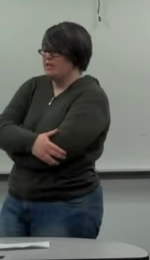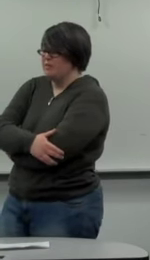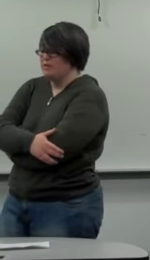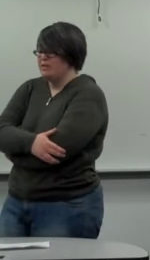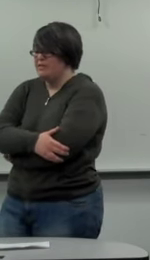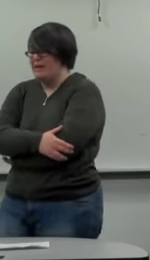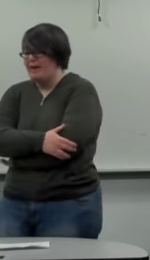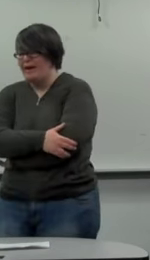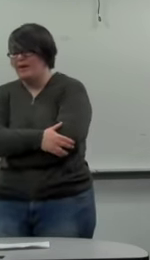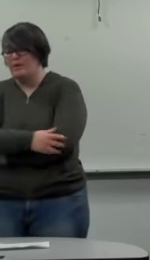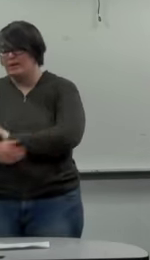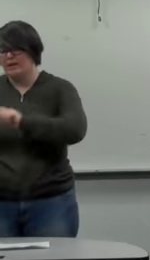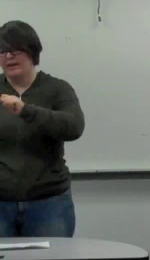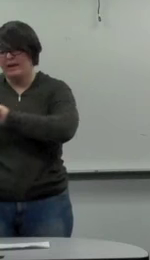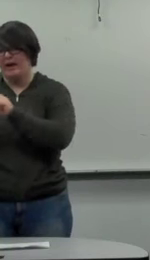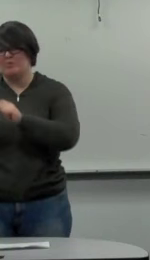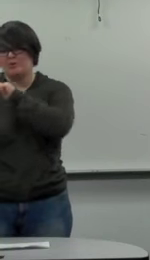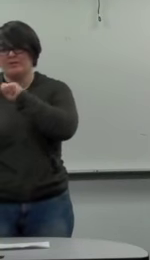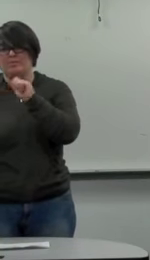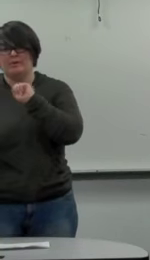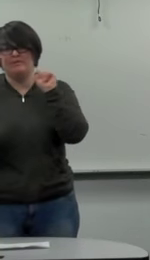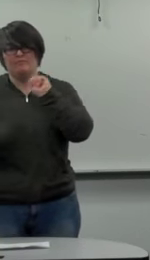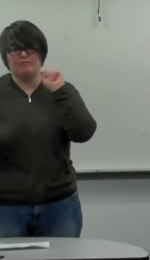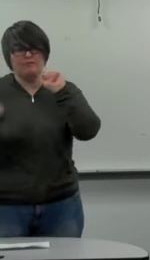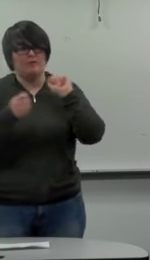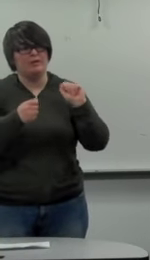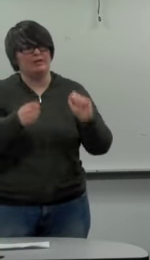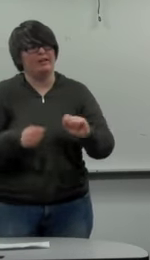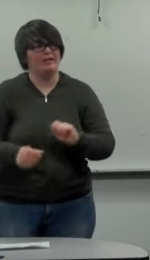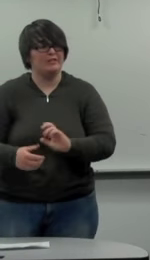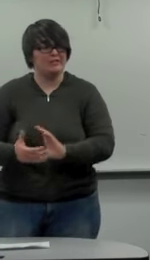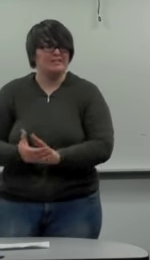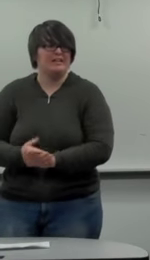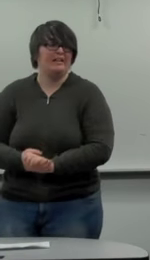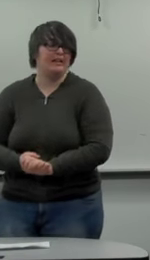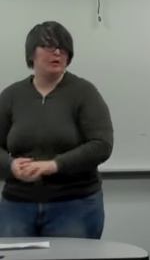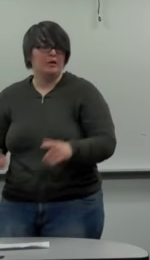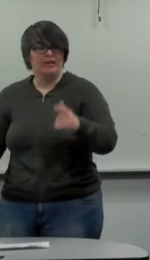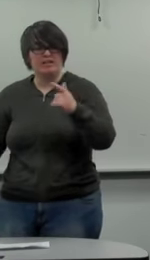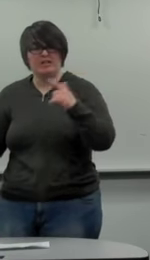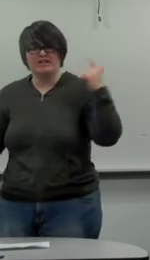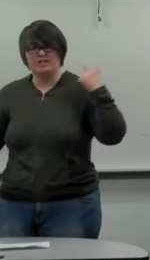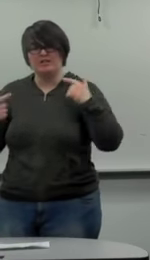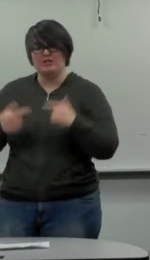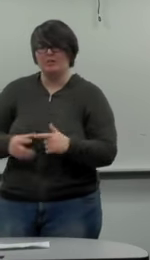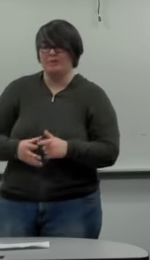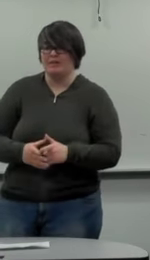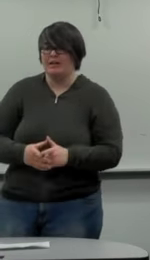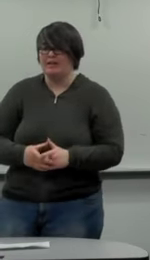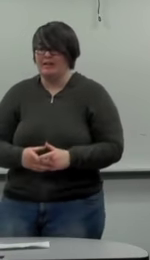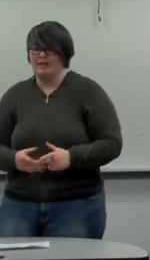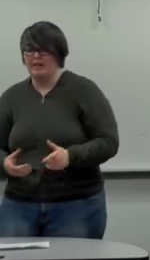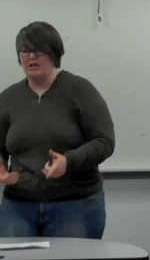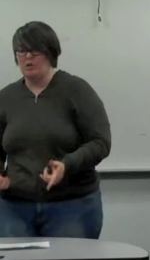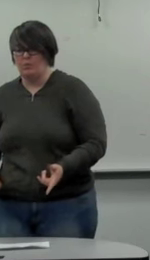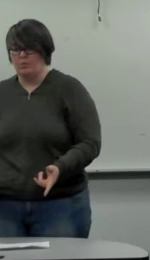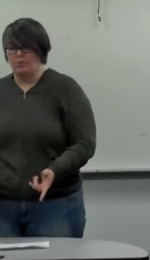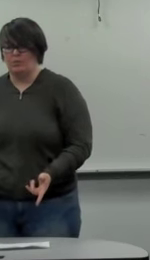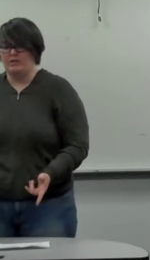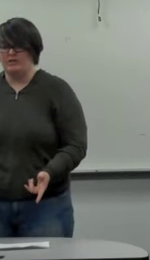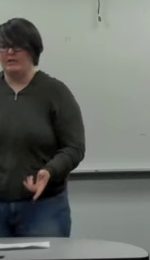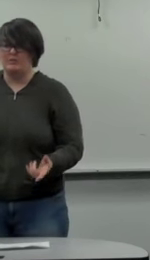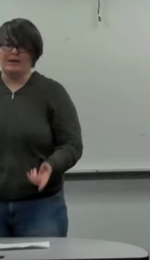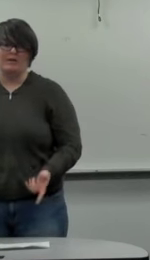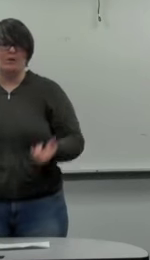Imagine if you could somehow capture this blood fluke characteristic, inject it into human blood, and then,